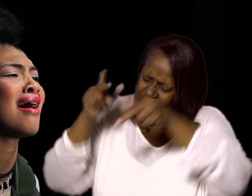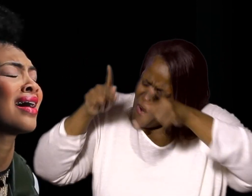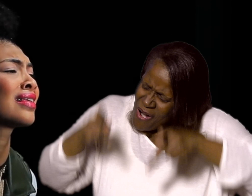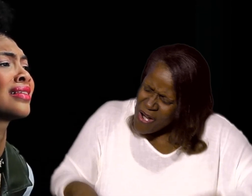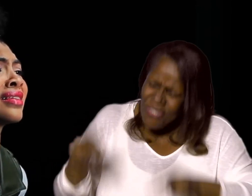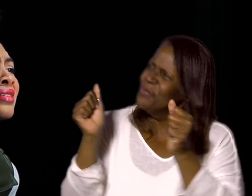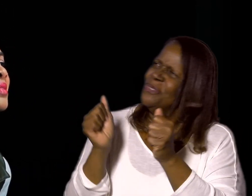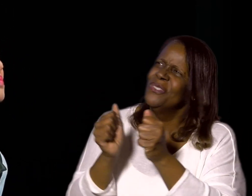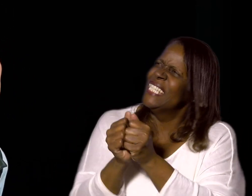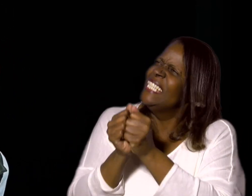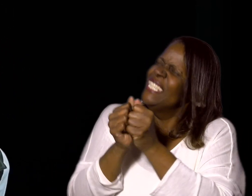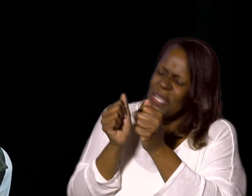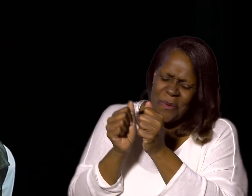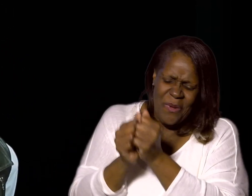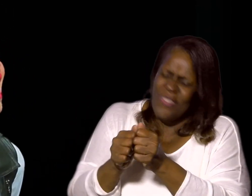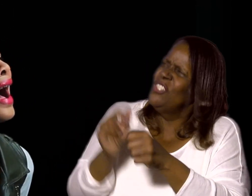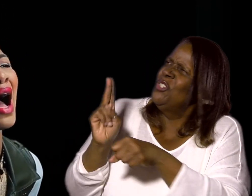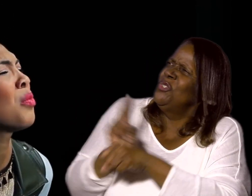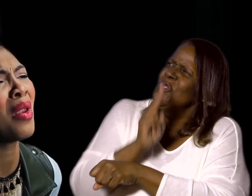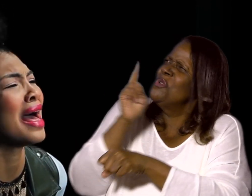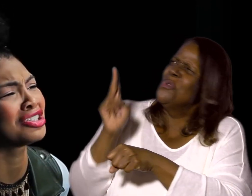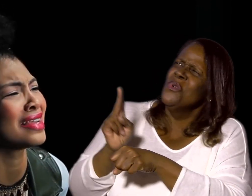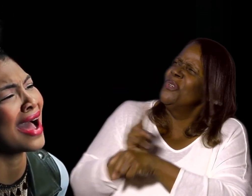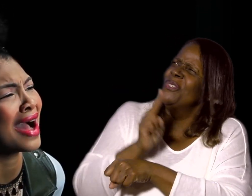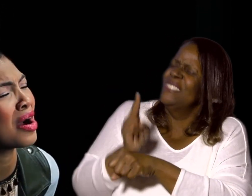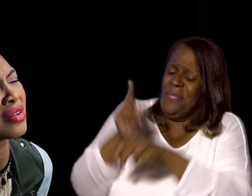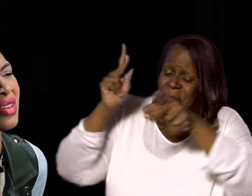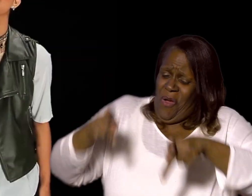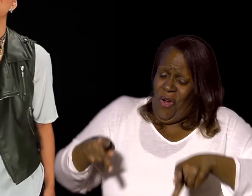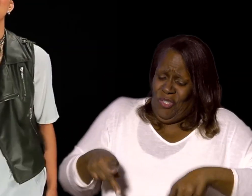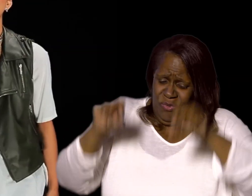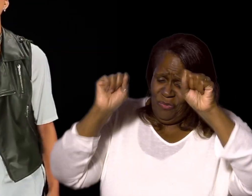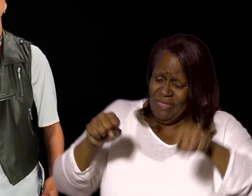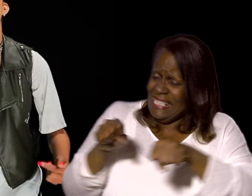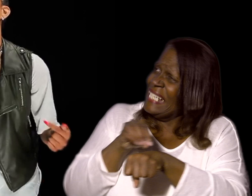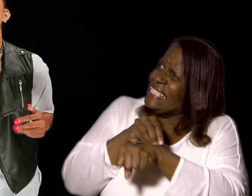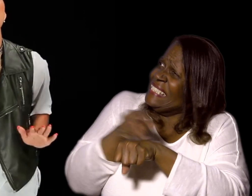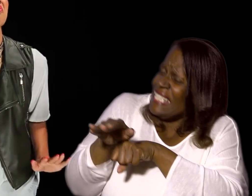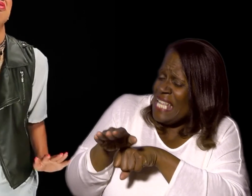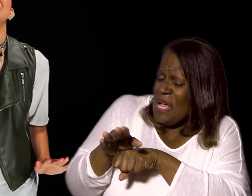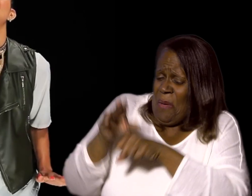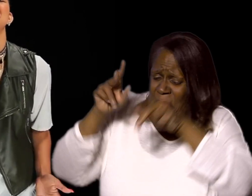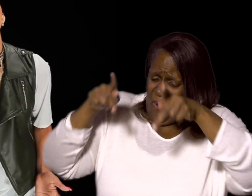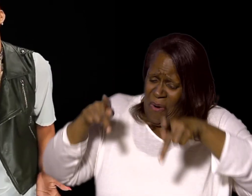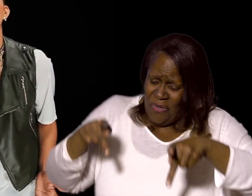The one you can use I won't let you down one you can save I won't let you down one